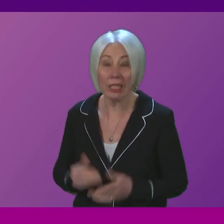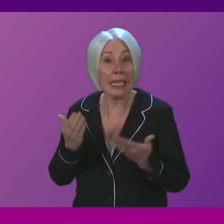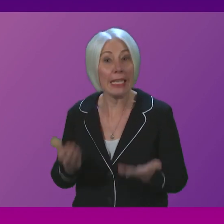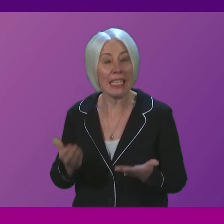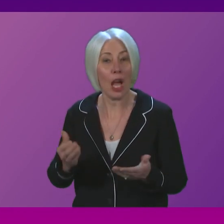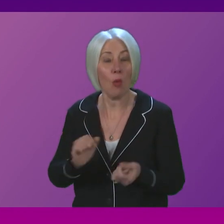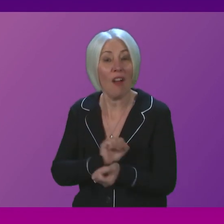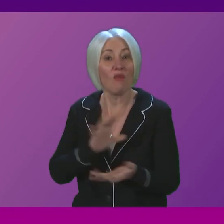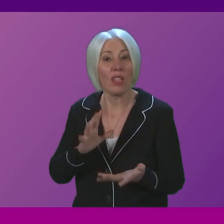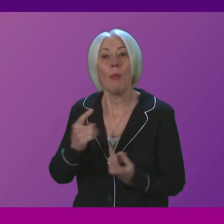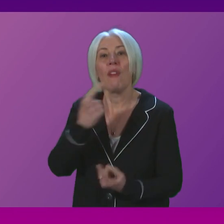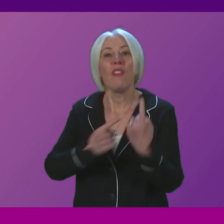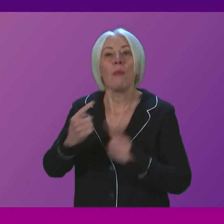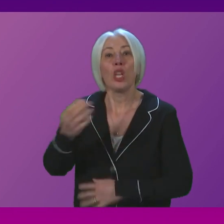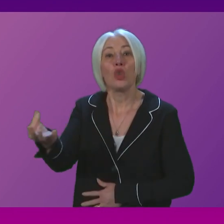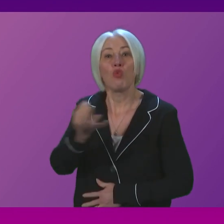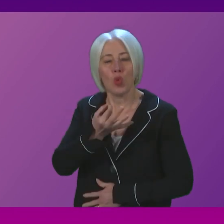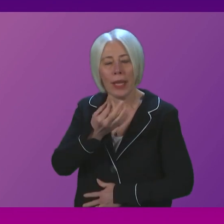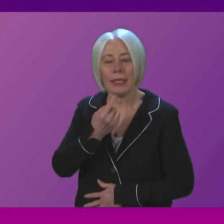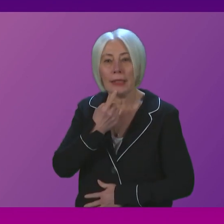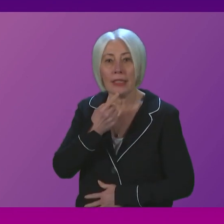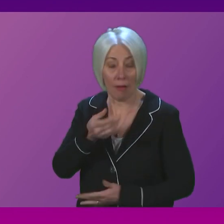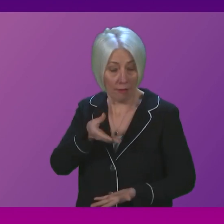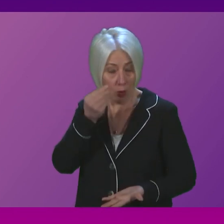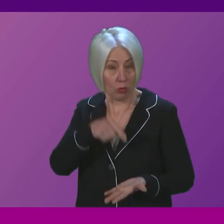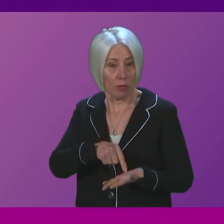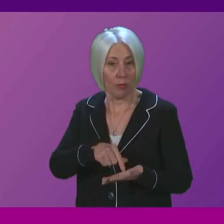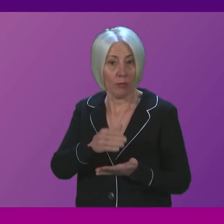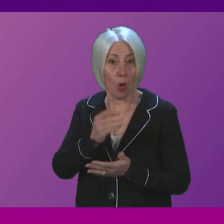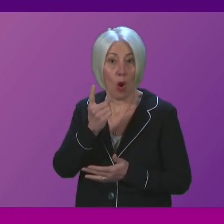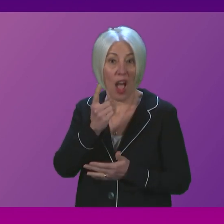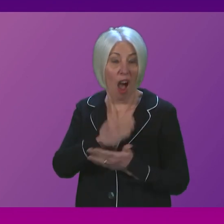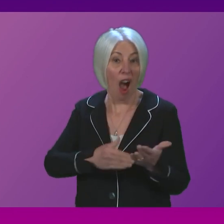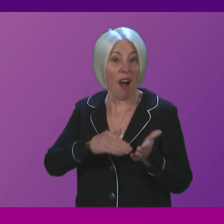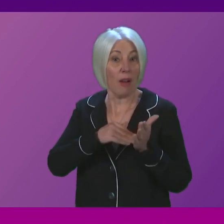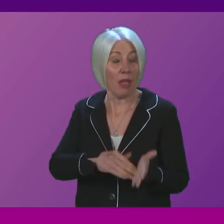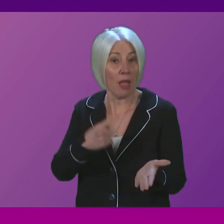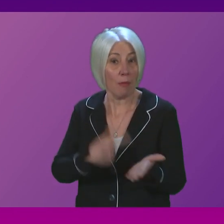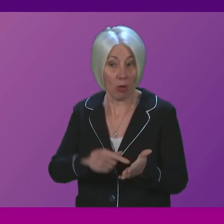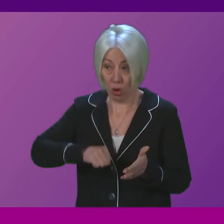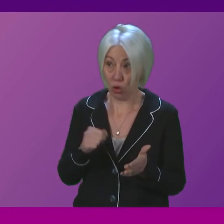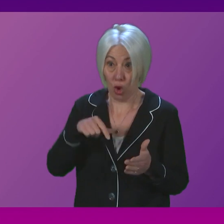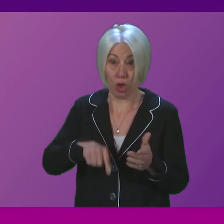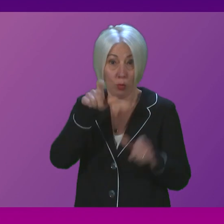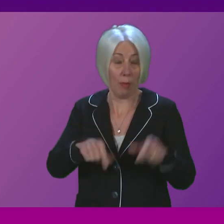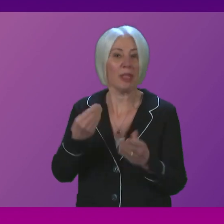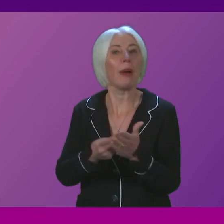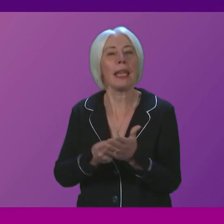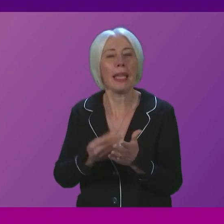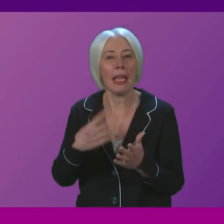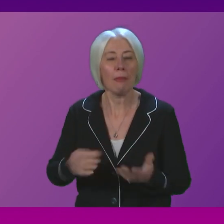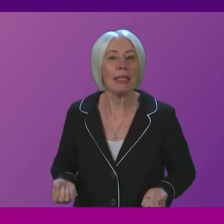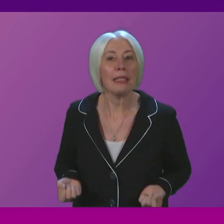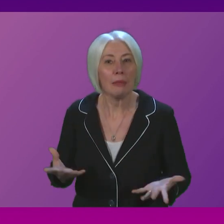through a Freedom of Information request, we have learned that half a million pounds of Scottish taxpayers' money has been spent